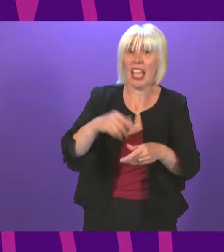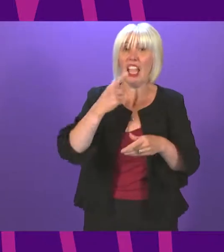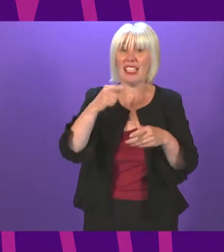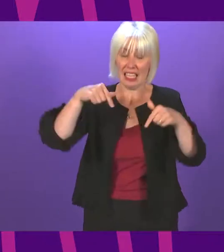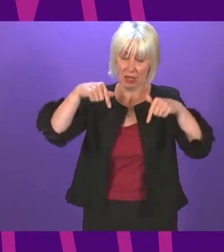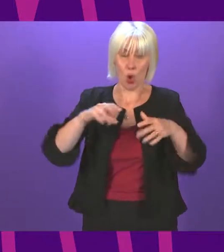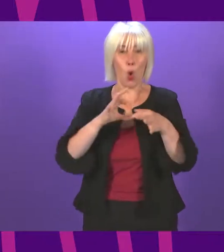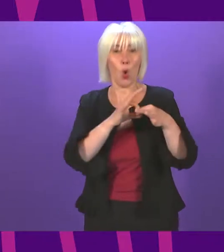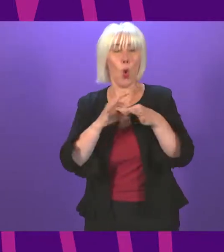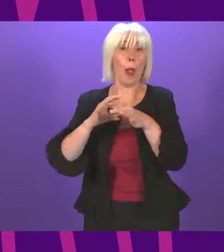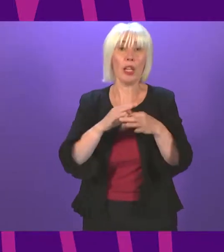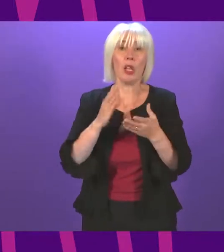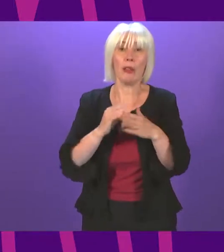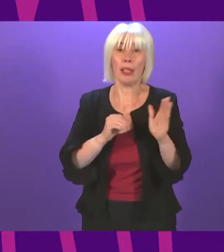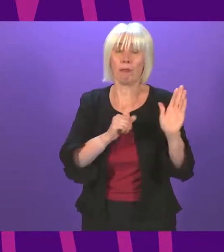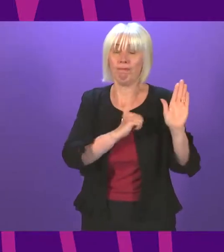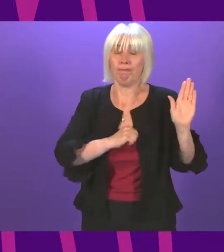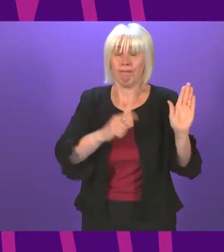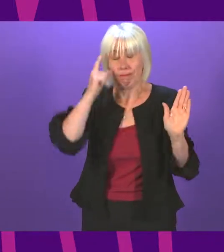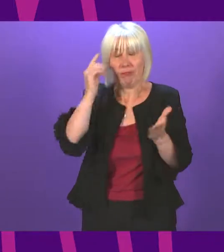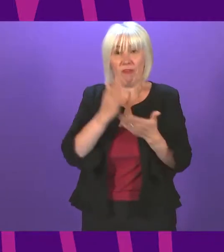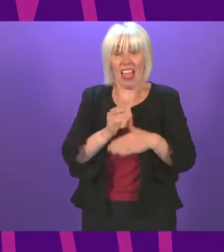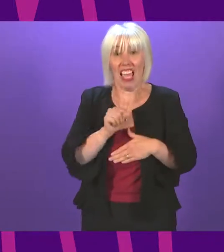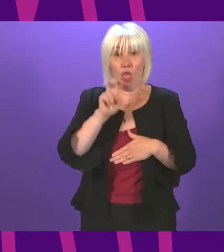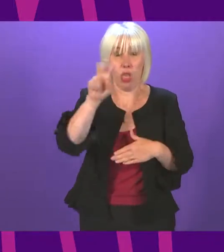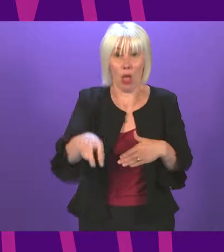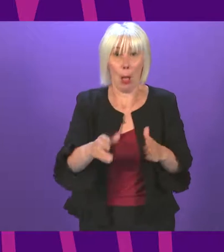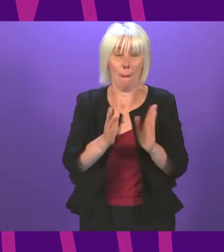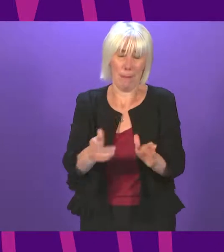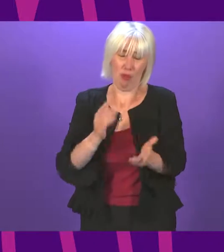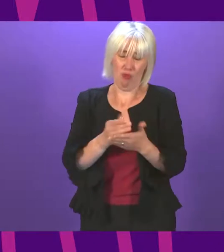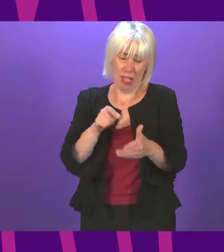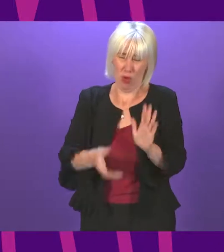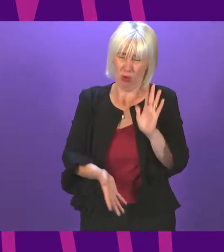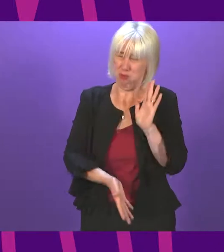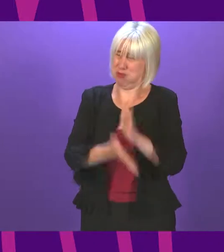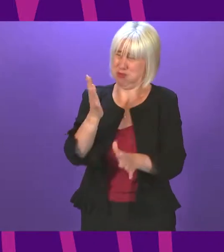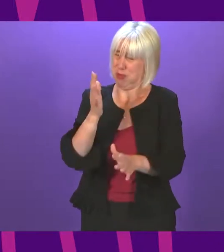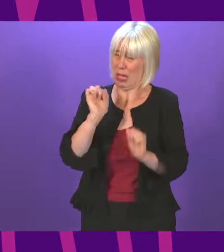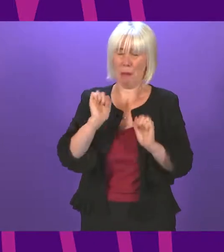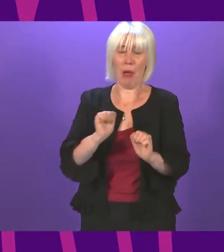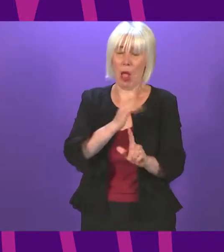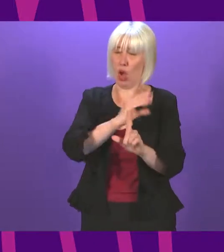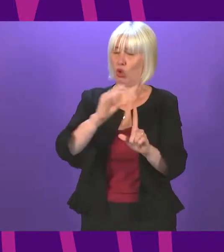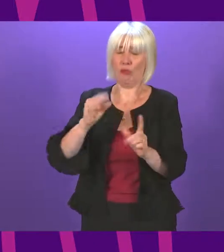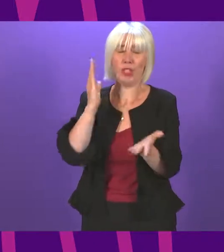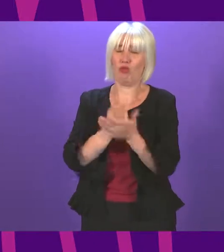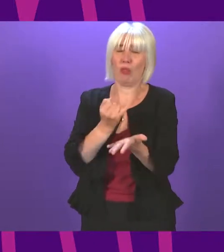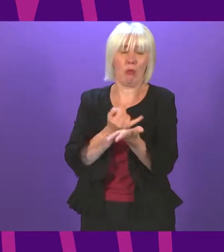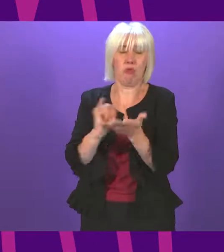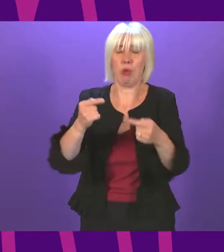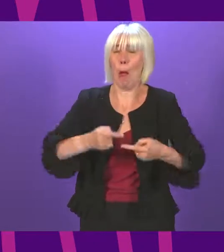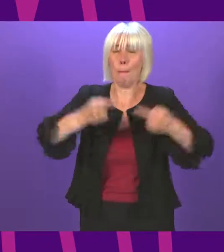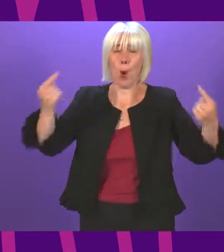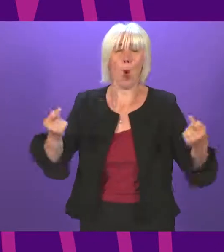was a leap of faith. But these appointments are reckless in the extreme. And the Scottish Conservatives strongly oppose them. And we will not